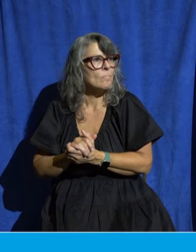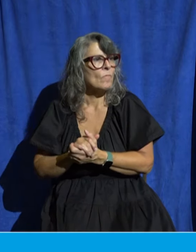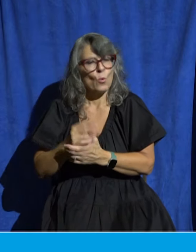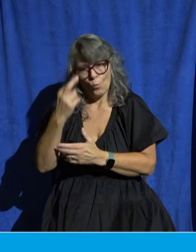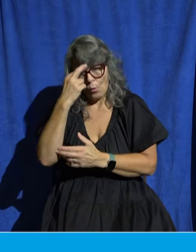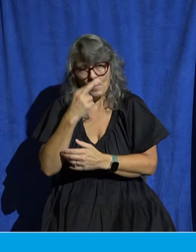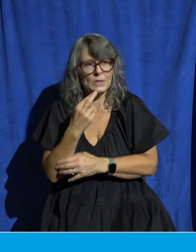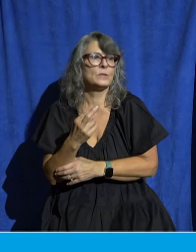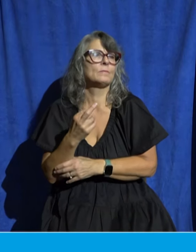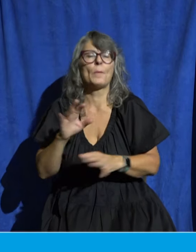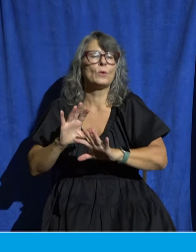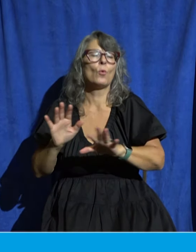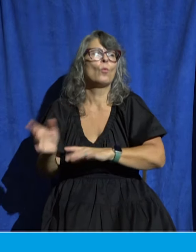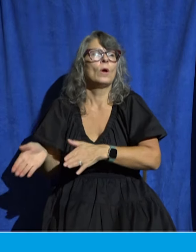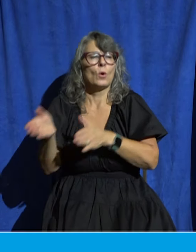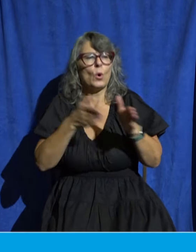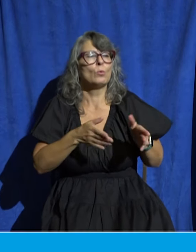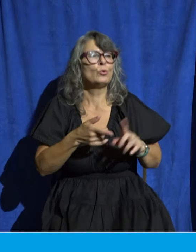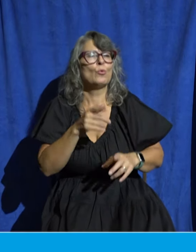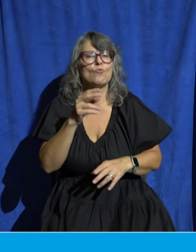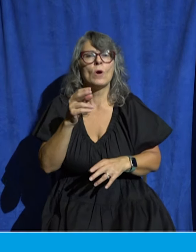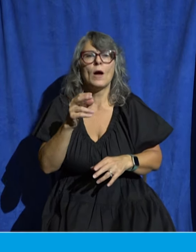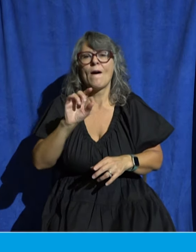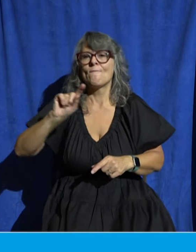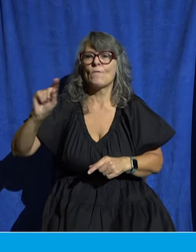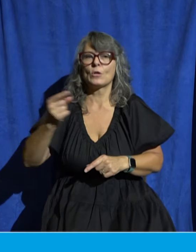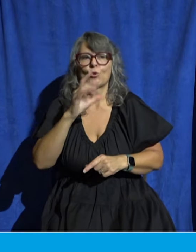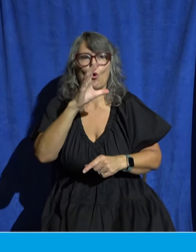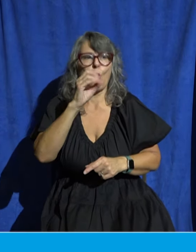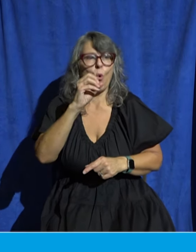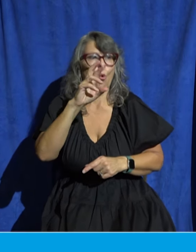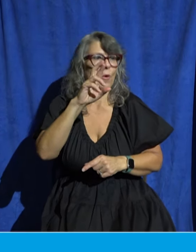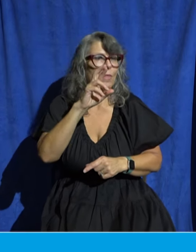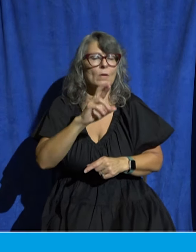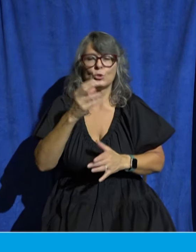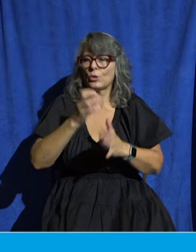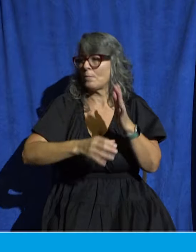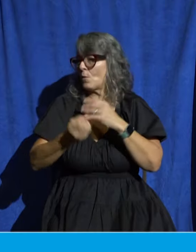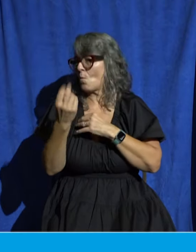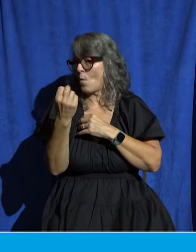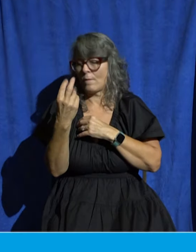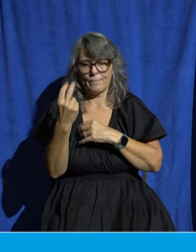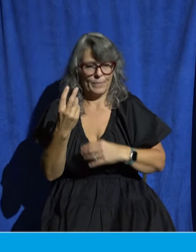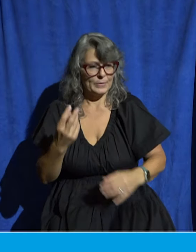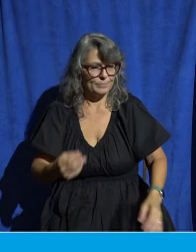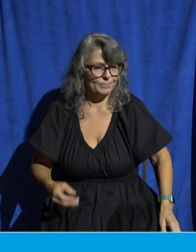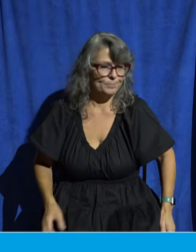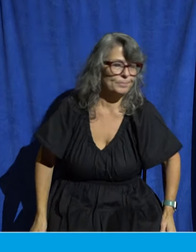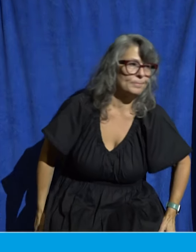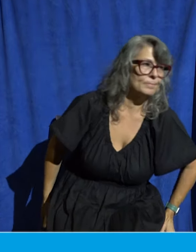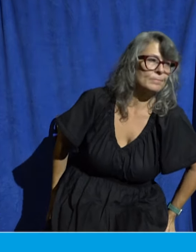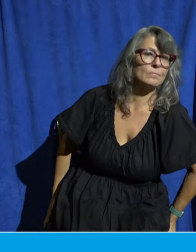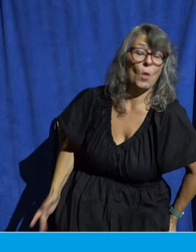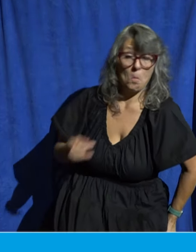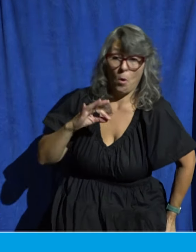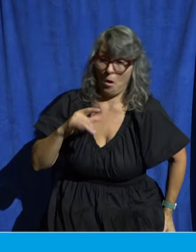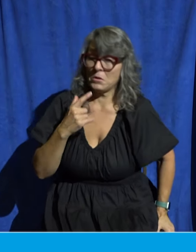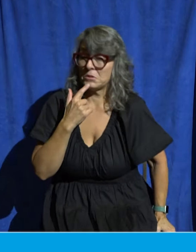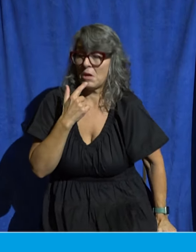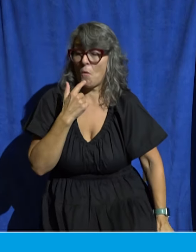1 Corinthians 12. It's the next book in the Bible, just to the right. We'll also have the verses on the screen if you want, but listen to what Paul says at the beginning of